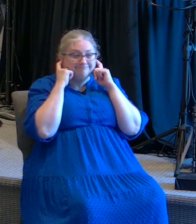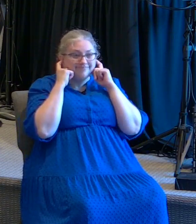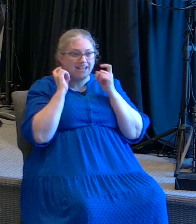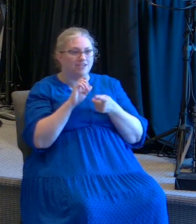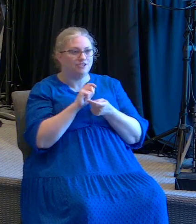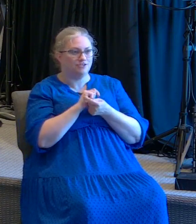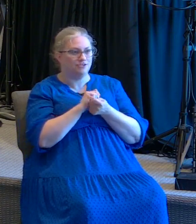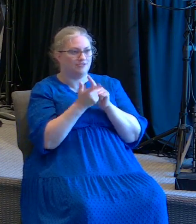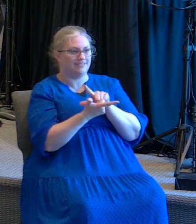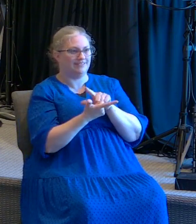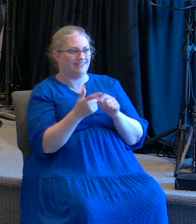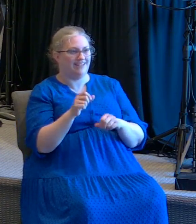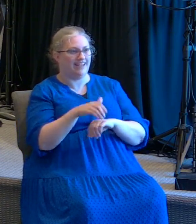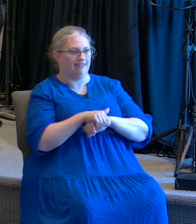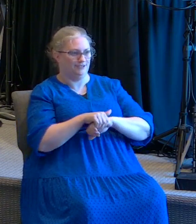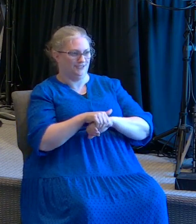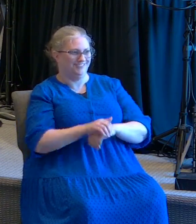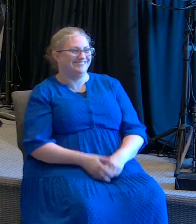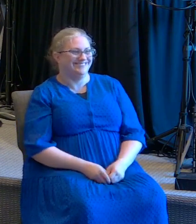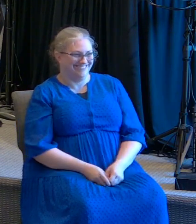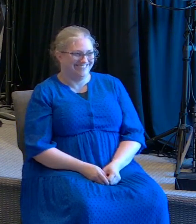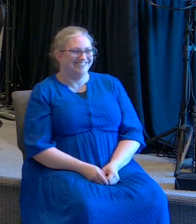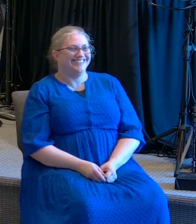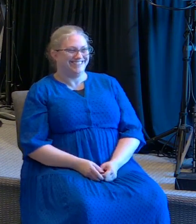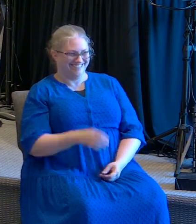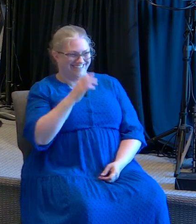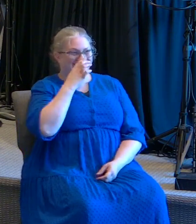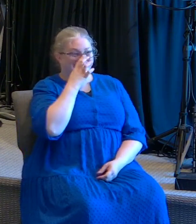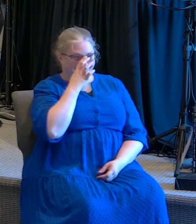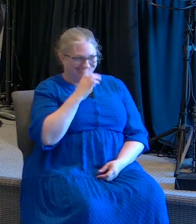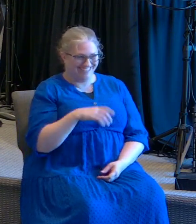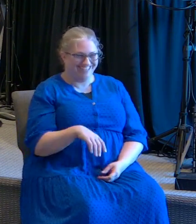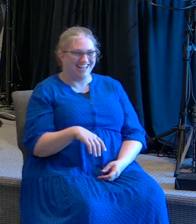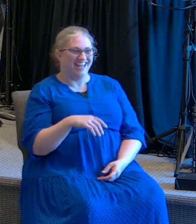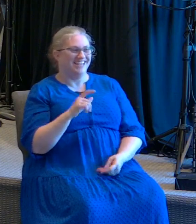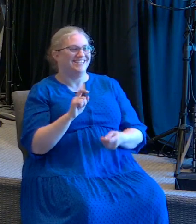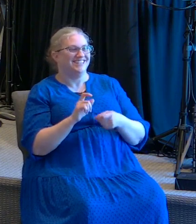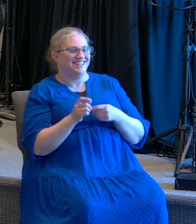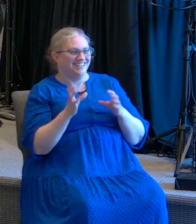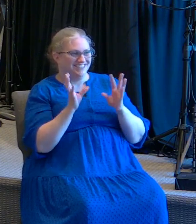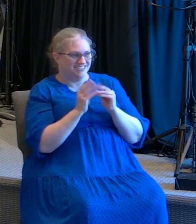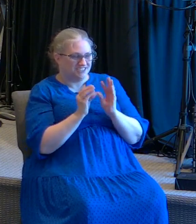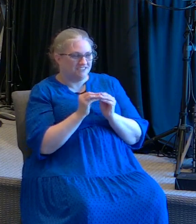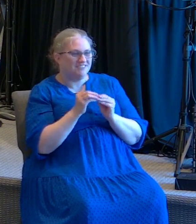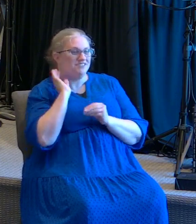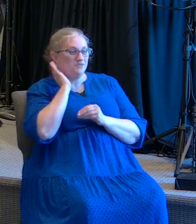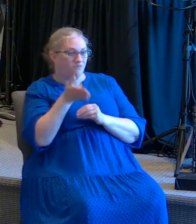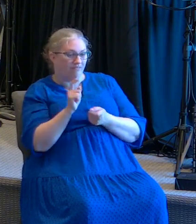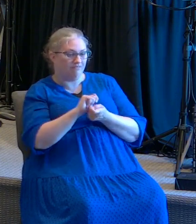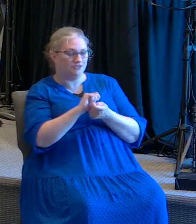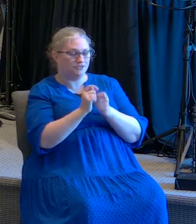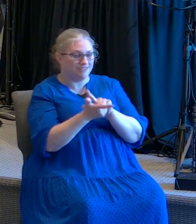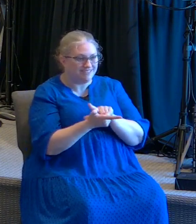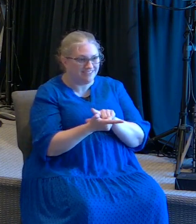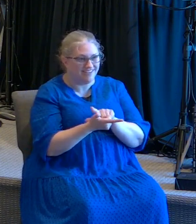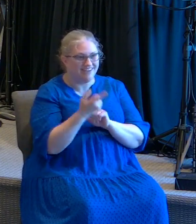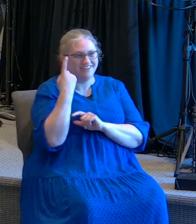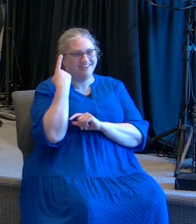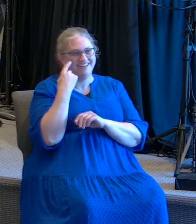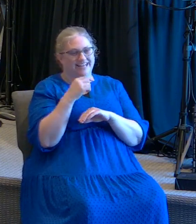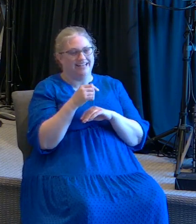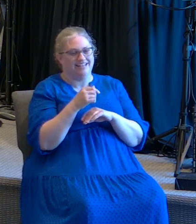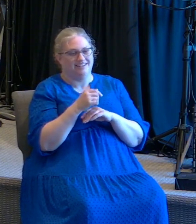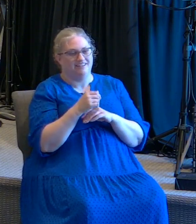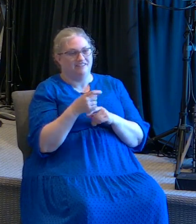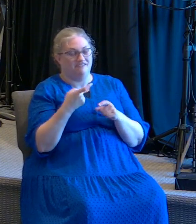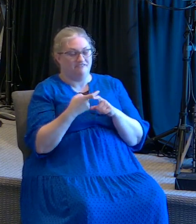understand, they can't understand. The services will be translated for you. The services will be translated for those who don't speak Spanish. Do we